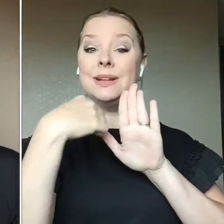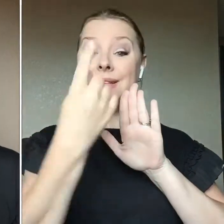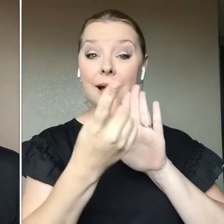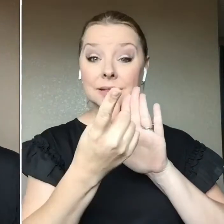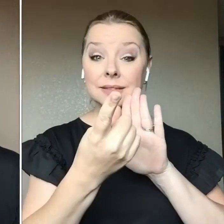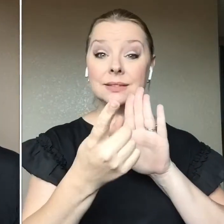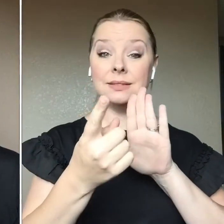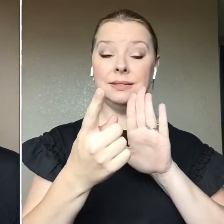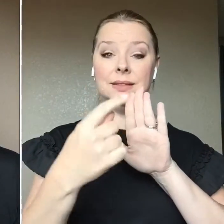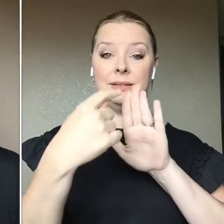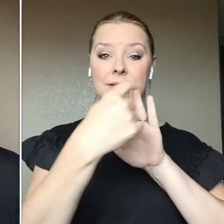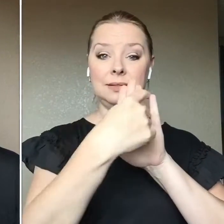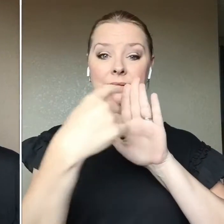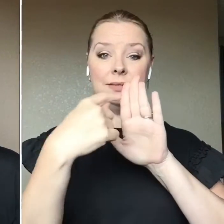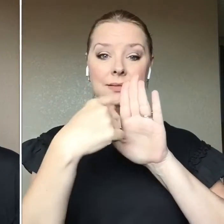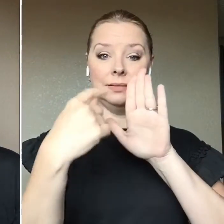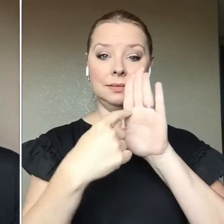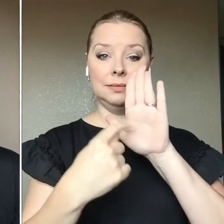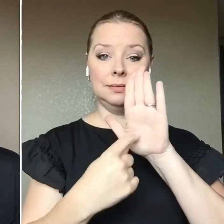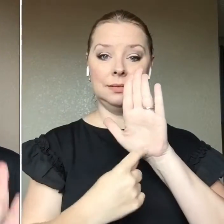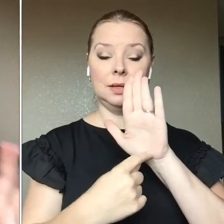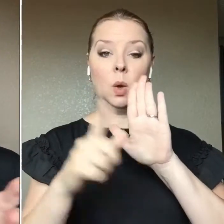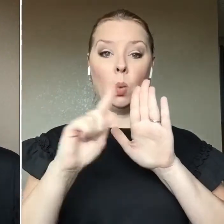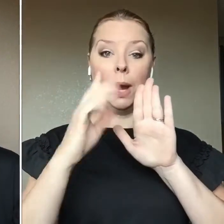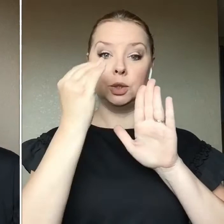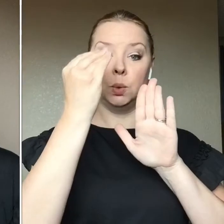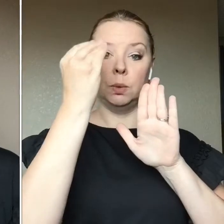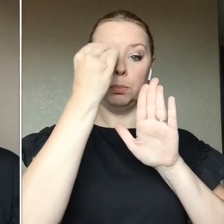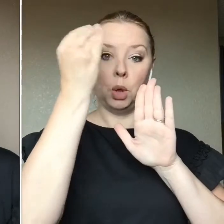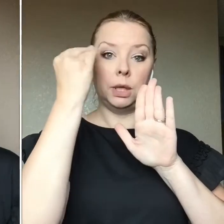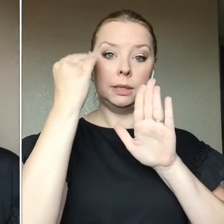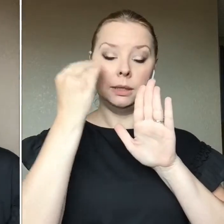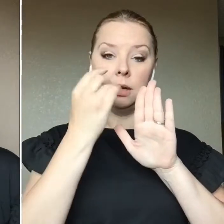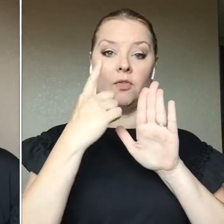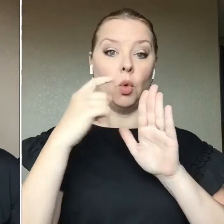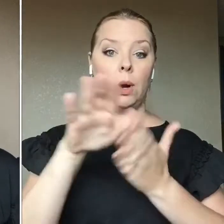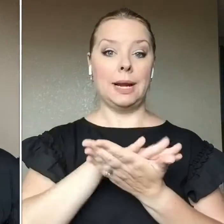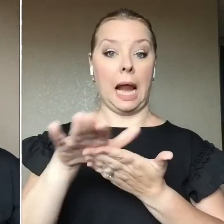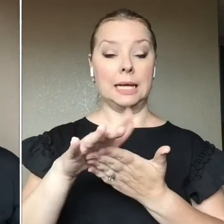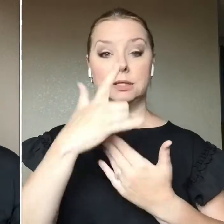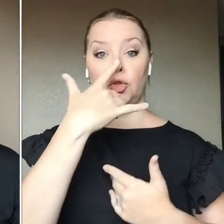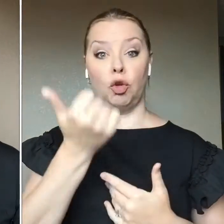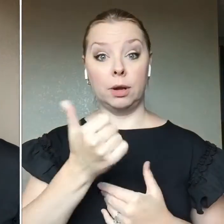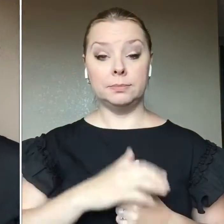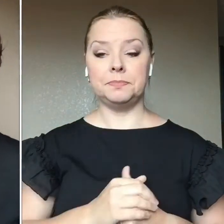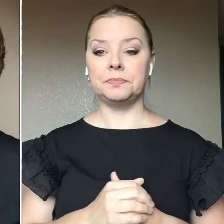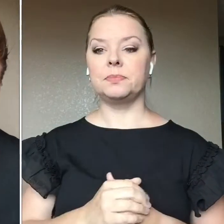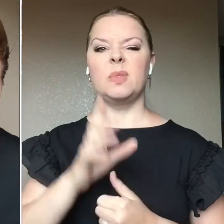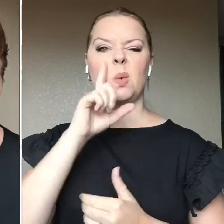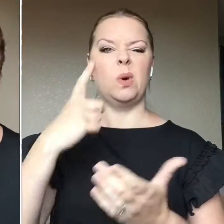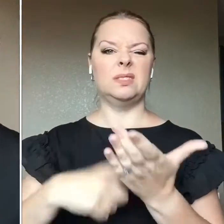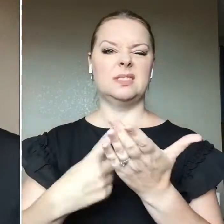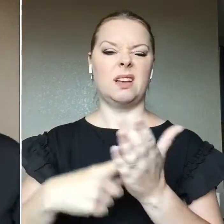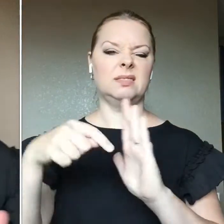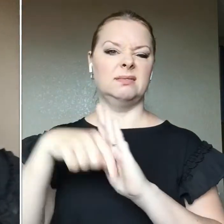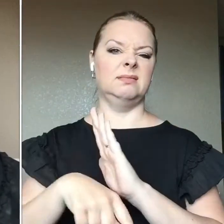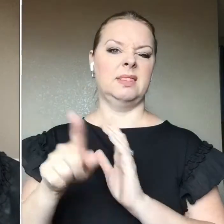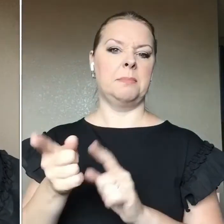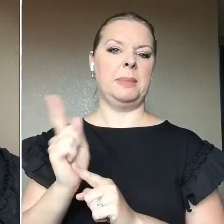gives you a little bit of a roadmap of where to put the colors to have a really nice effect. So we'll talk in a minute about, about what all of that means,